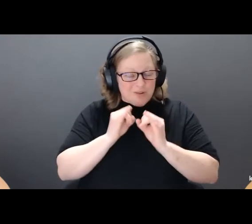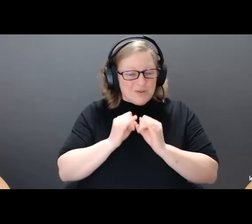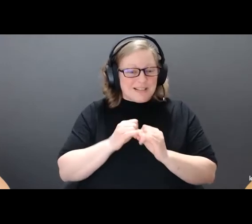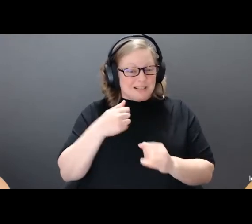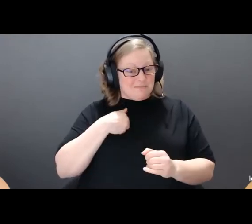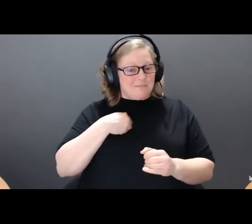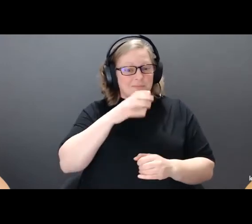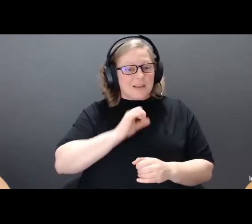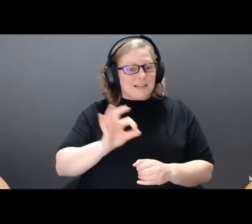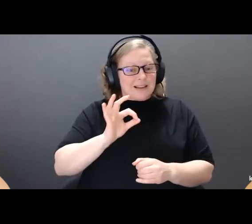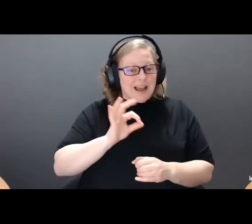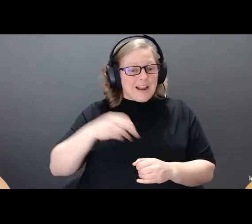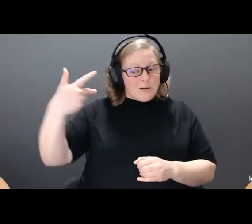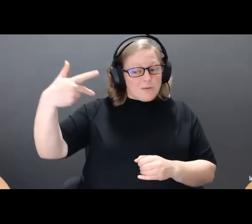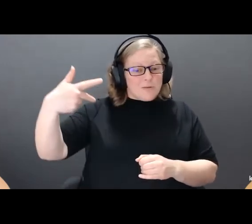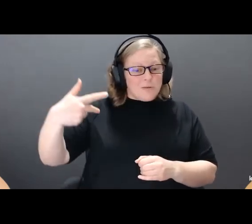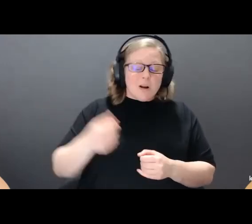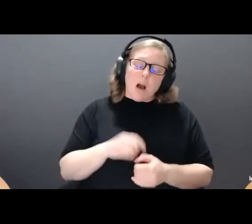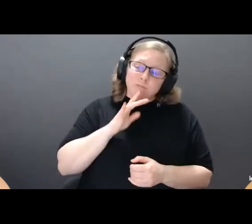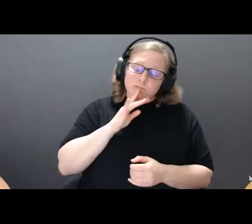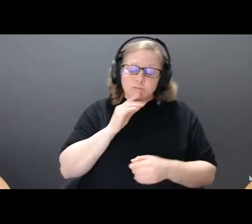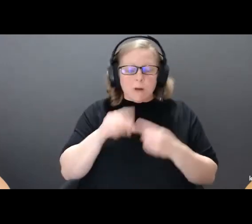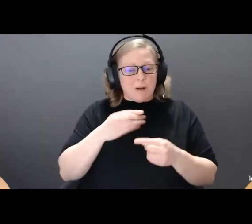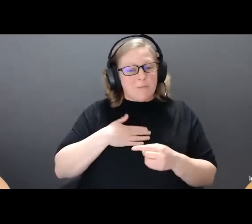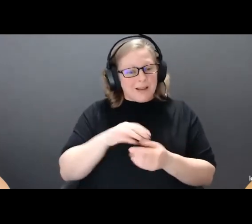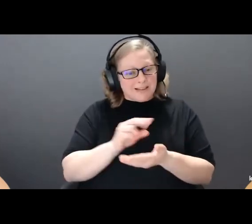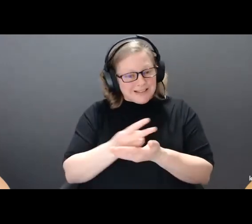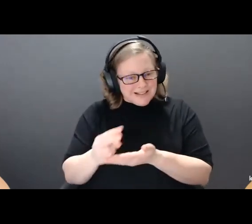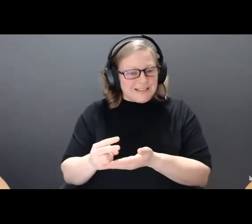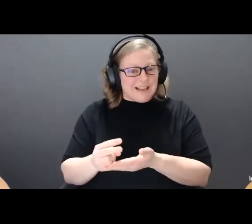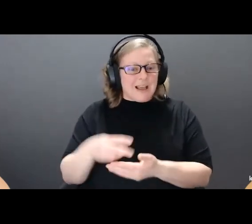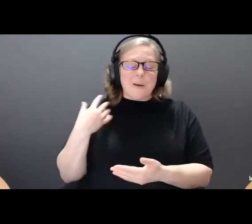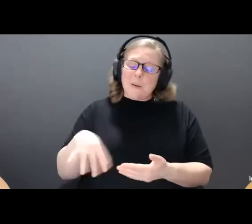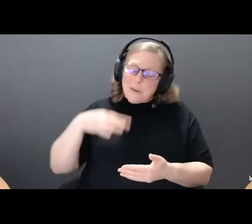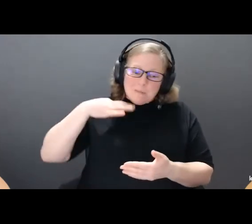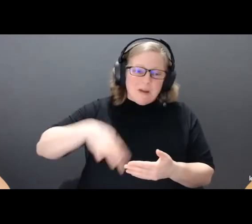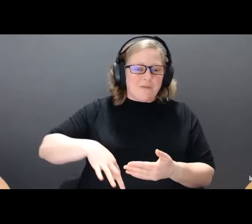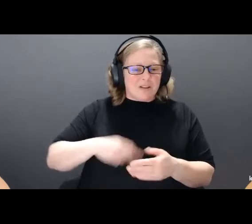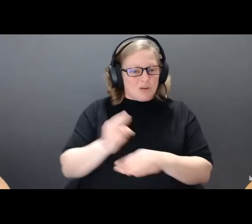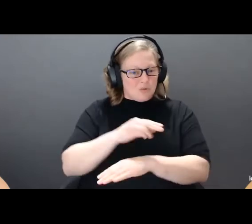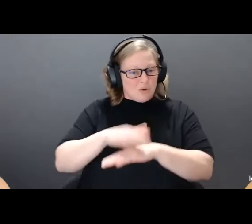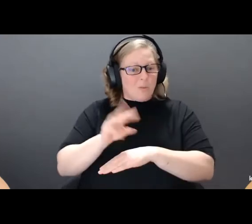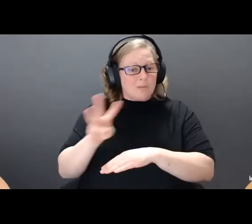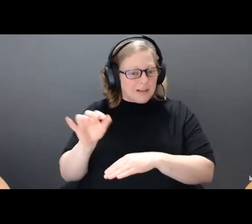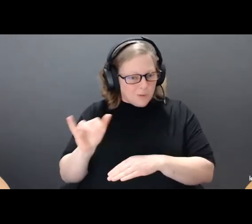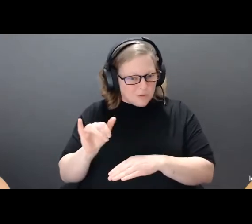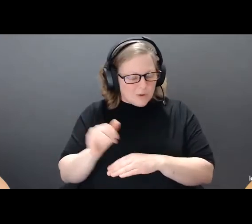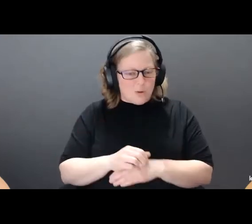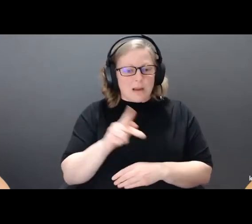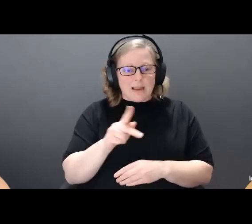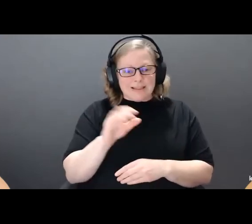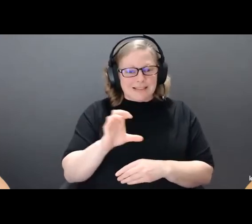dyslexia, which proved to be very useful in the long run, and we've used the video on my website. KC Dyslexic Learning Center, which is where I was tested,